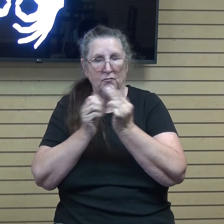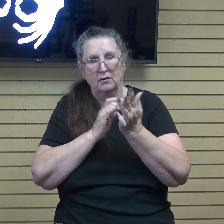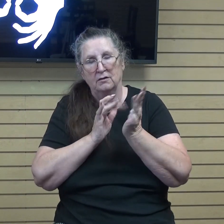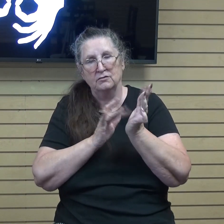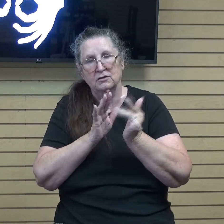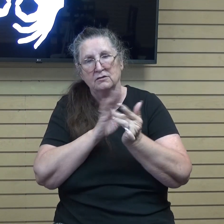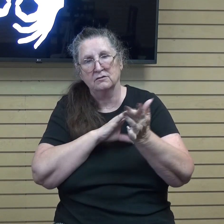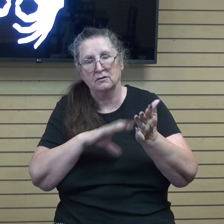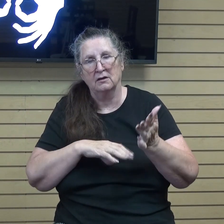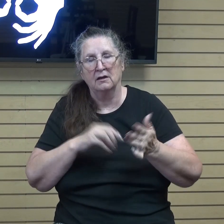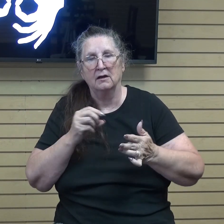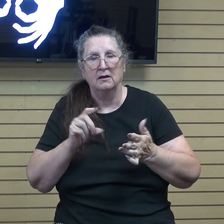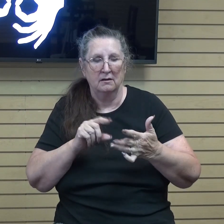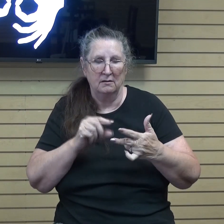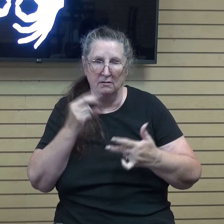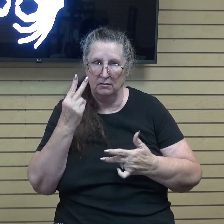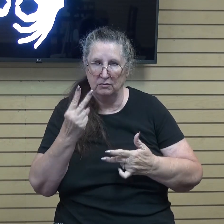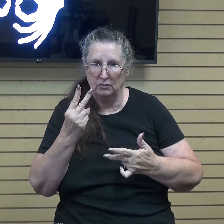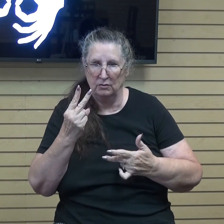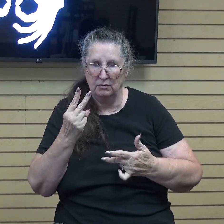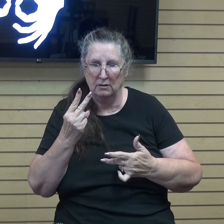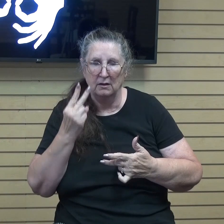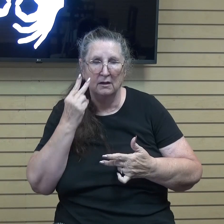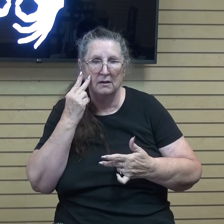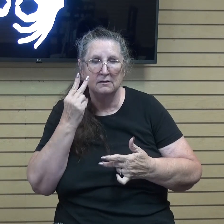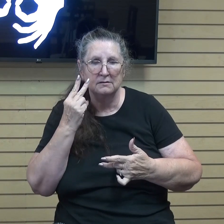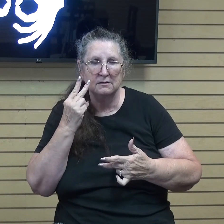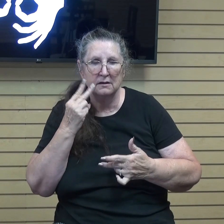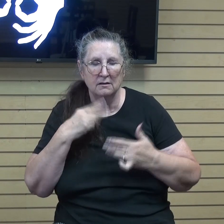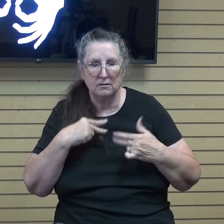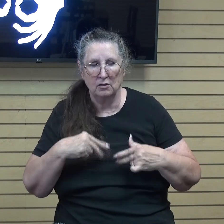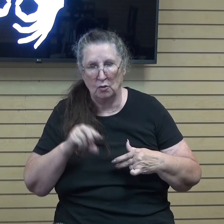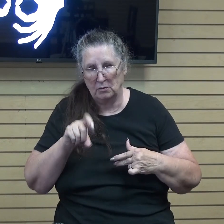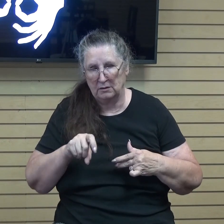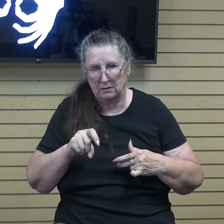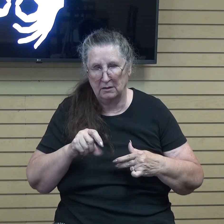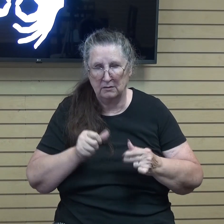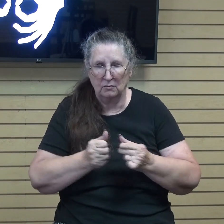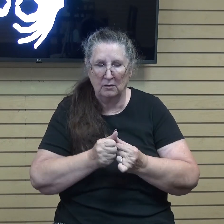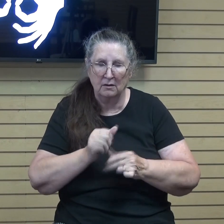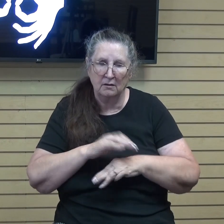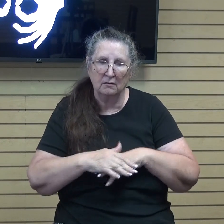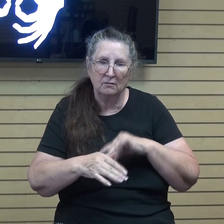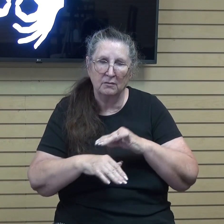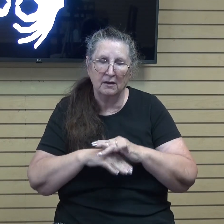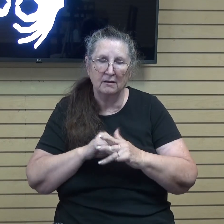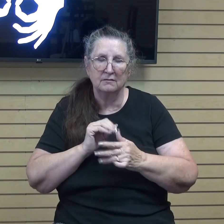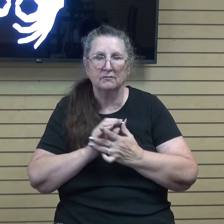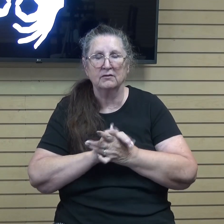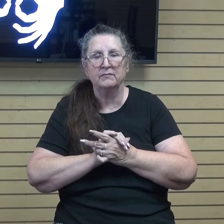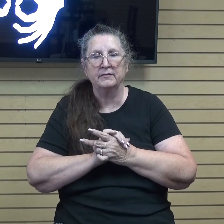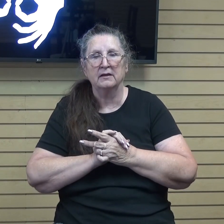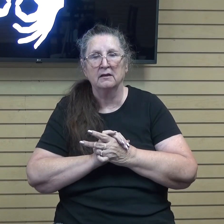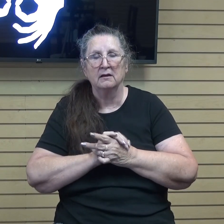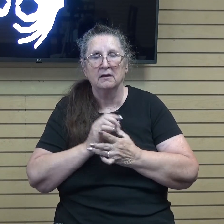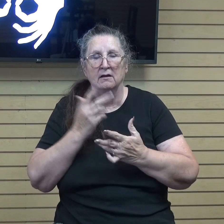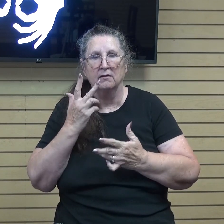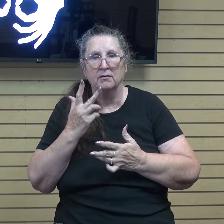See, two, see the human needs compassionately. And three, become channels of God's